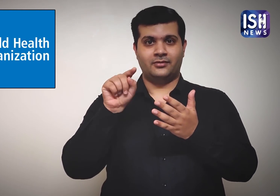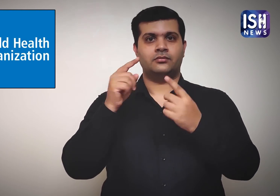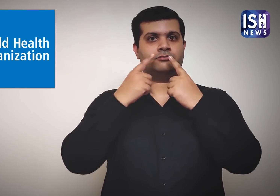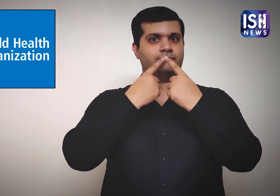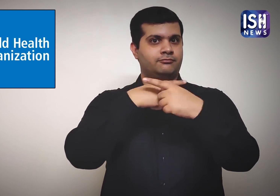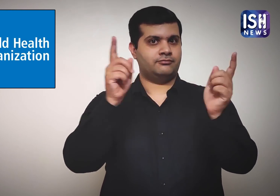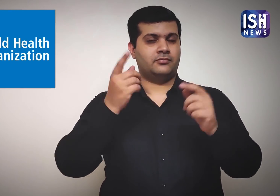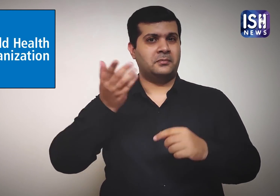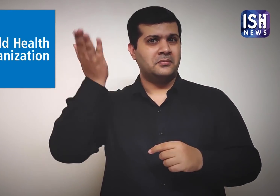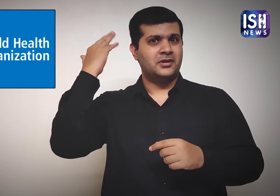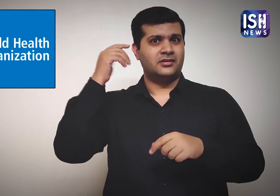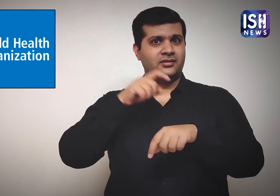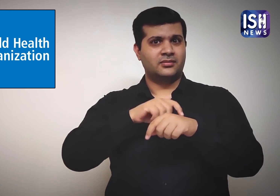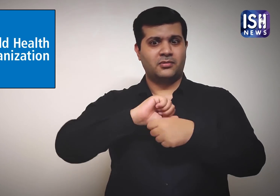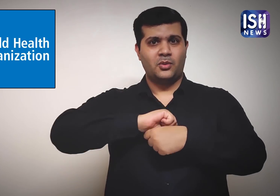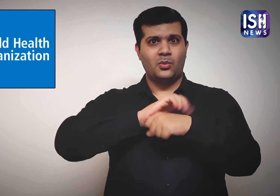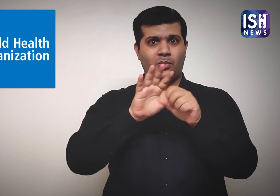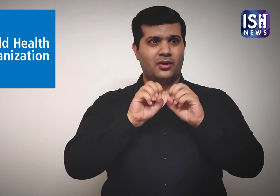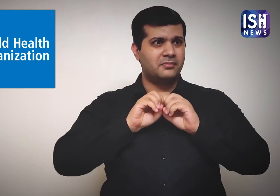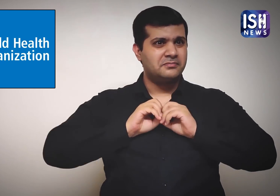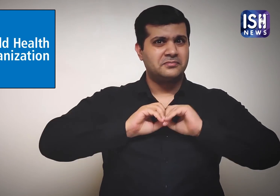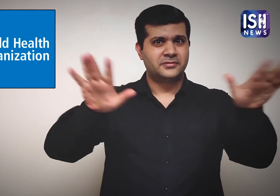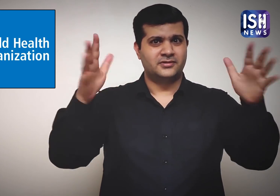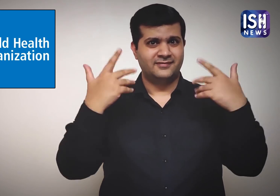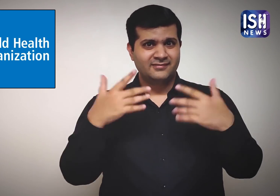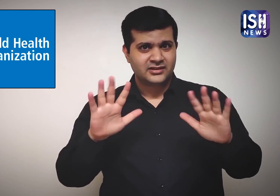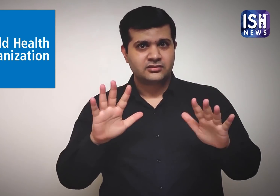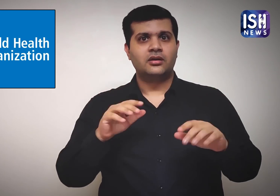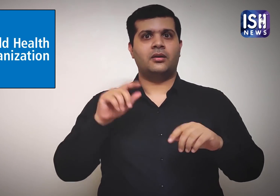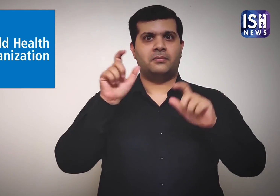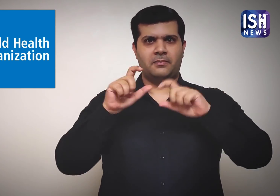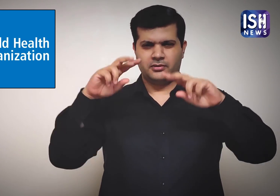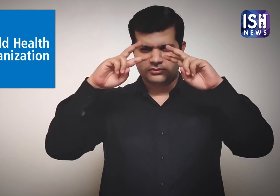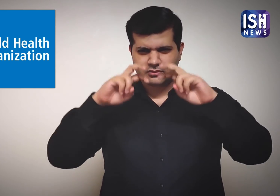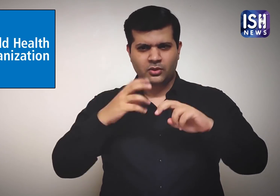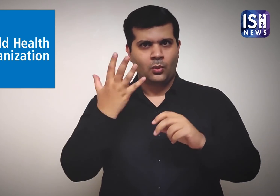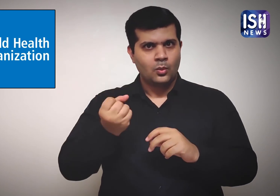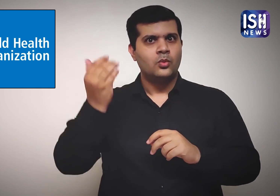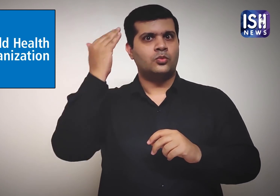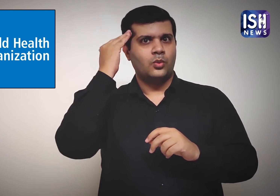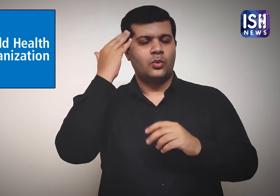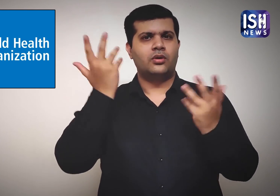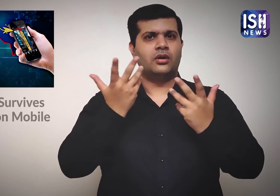Earlier, at the start of the coronavirus pandemic, WHO had announced researchers